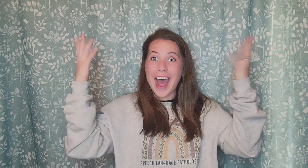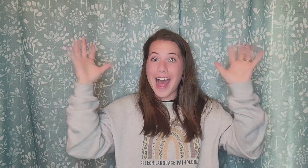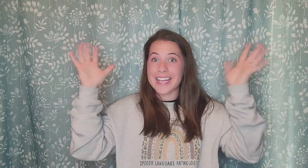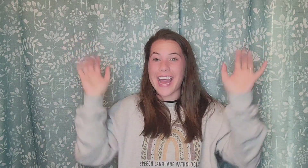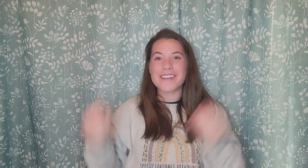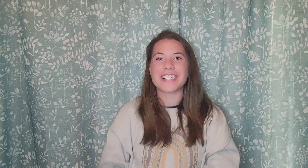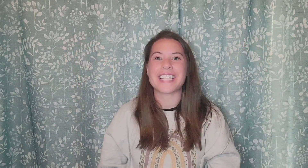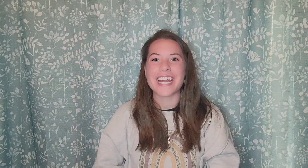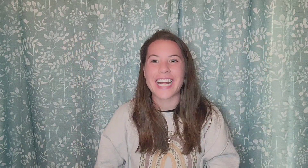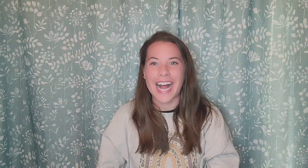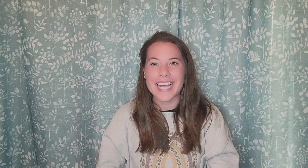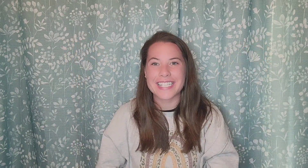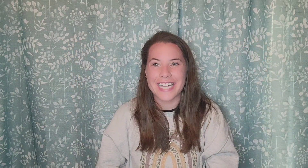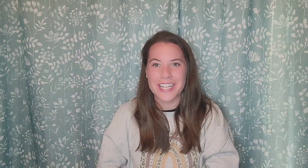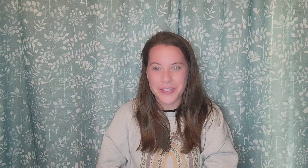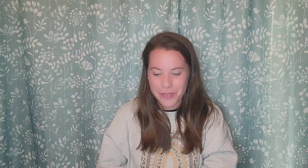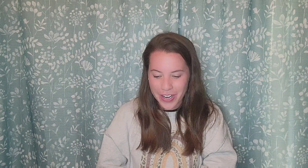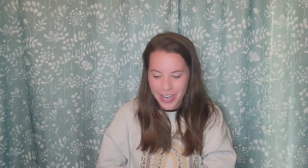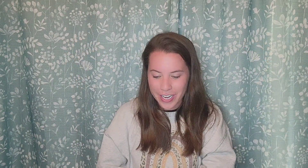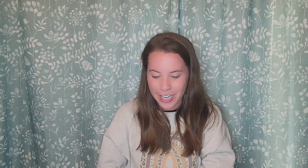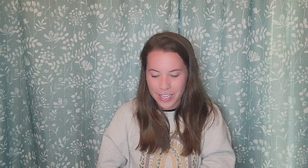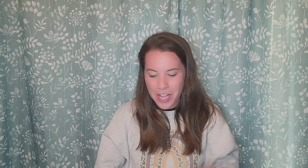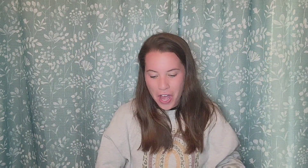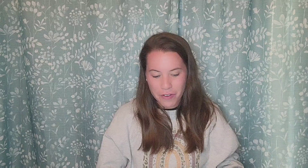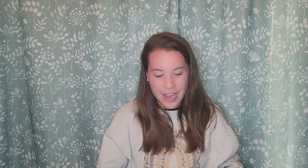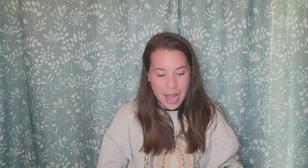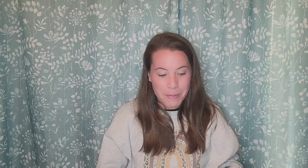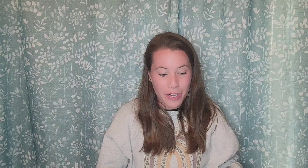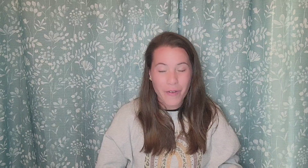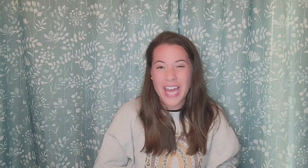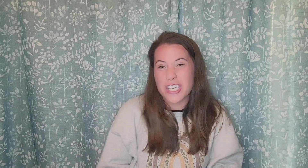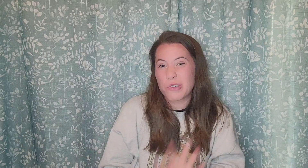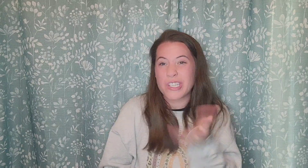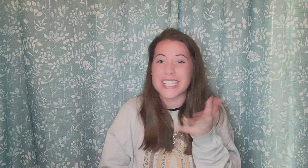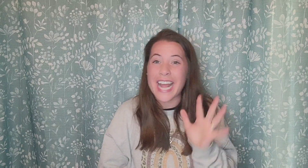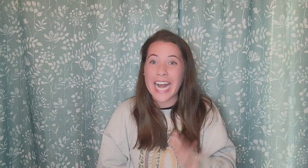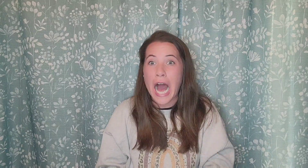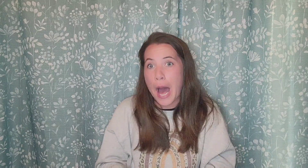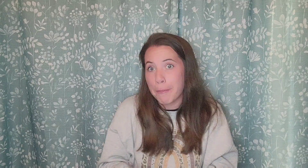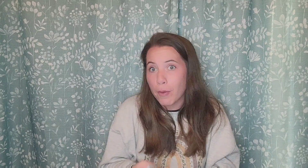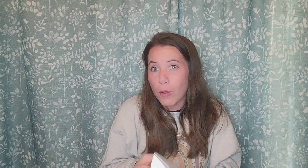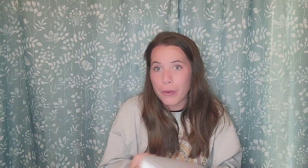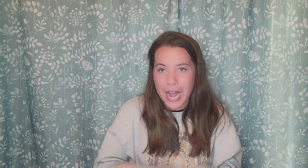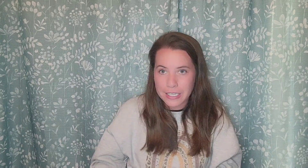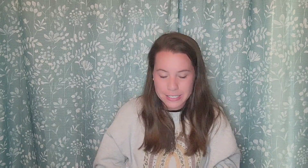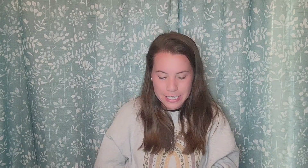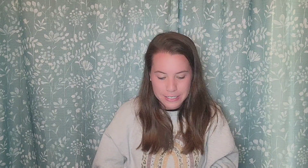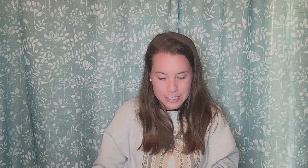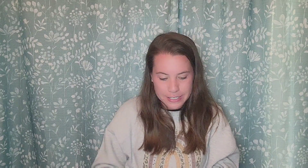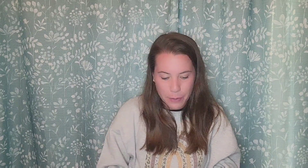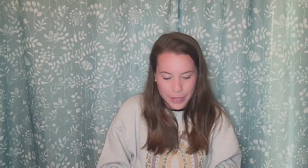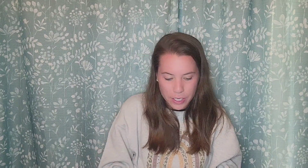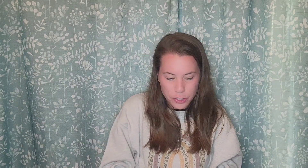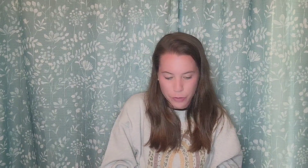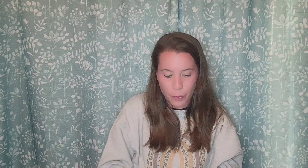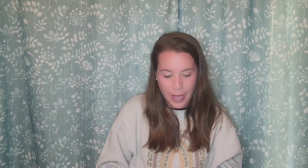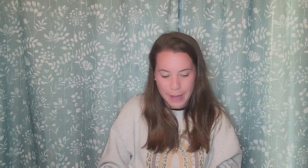yay we did it guys nice work. Alright, I'm going to go ahead and do just a couple practice sentences that we can do. Okay,